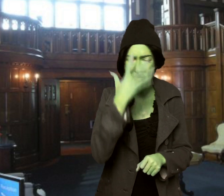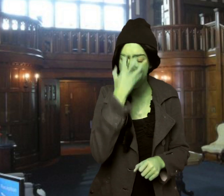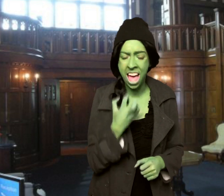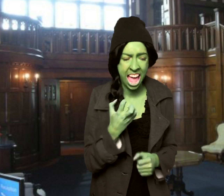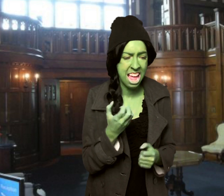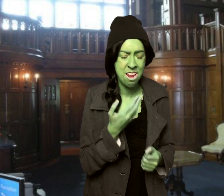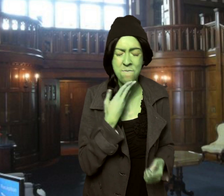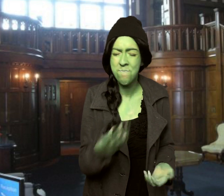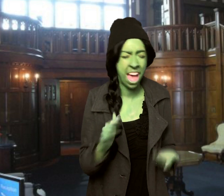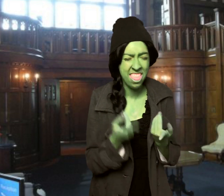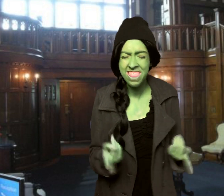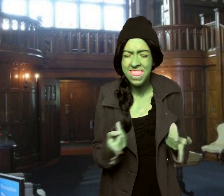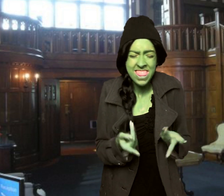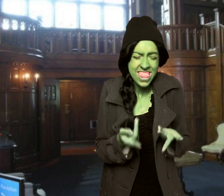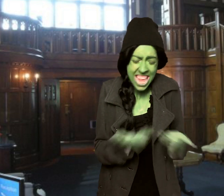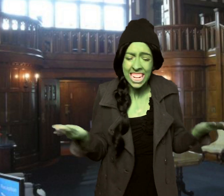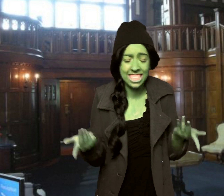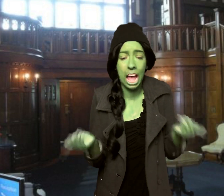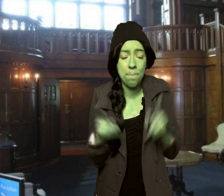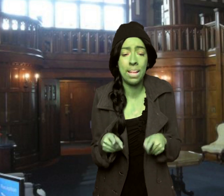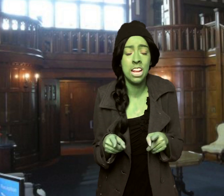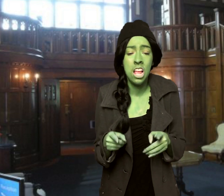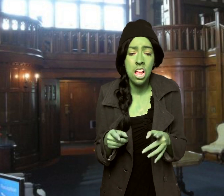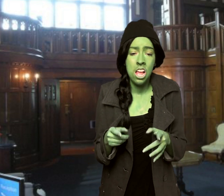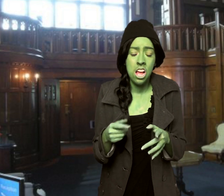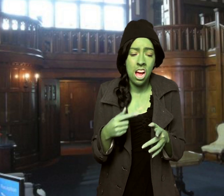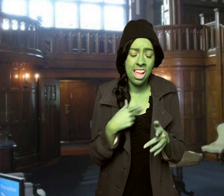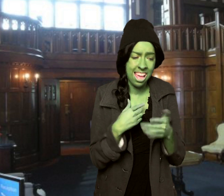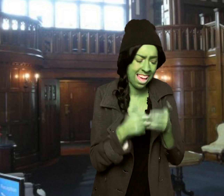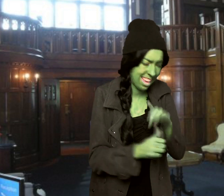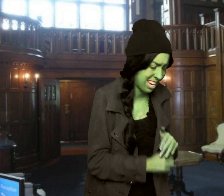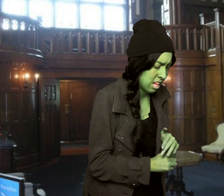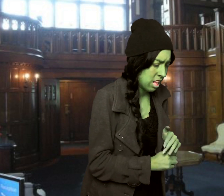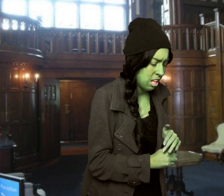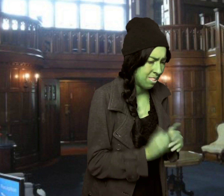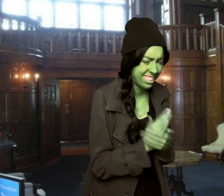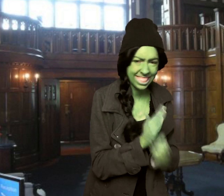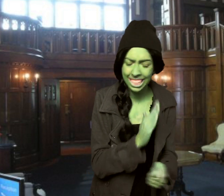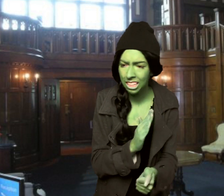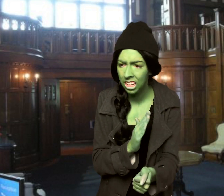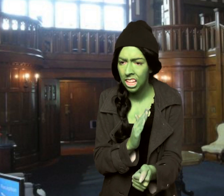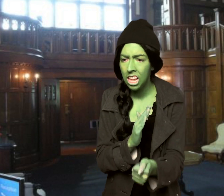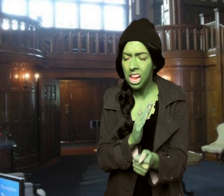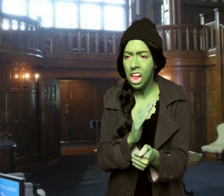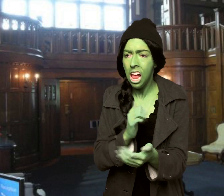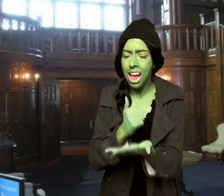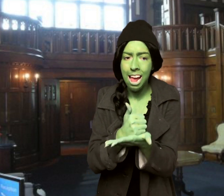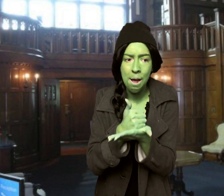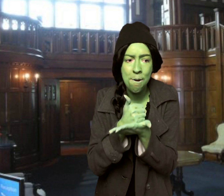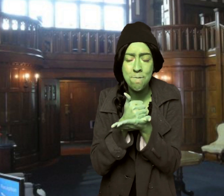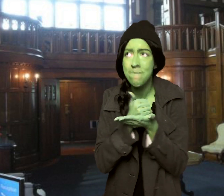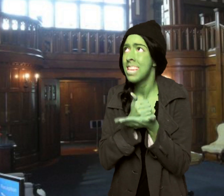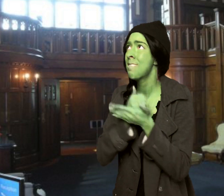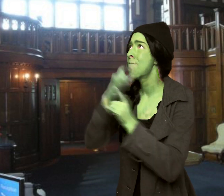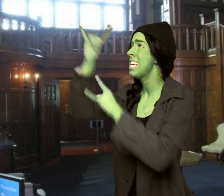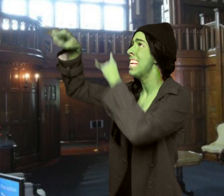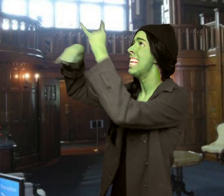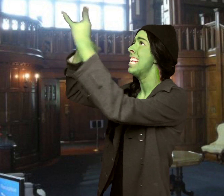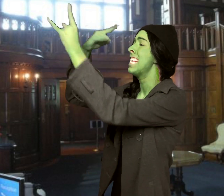I've tried to suppress or hide Is a talent that could help me meet